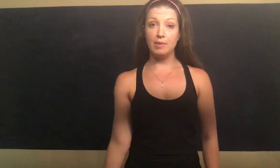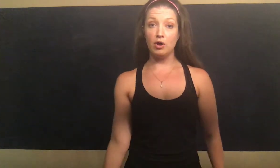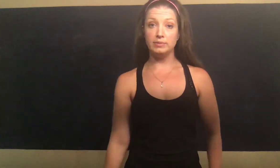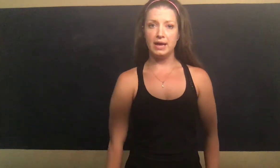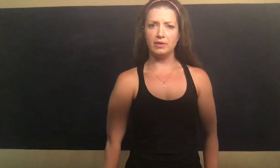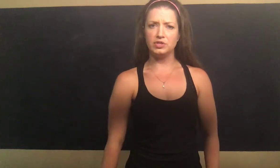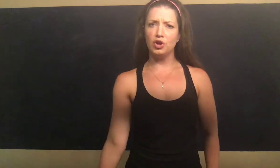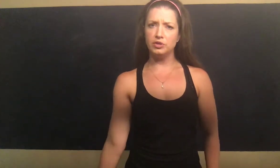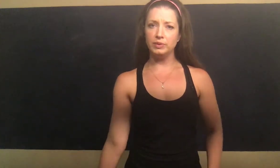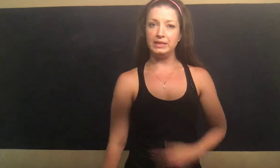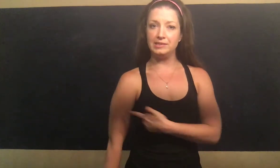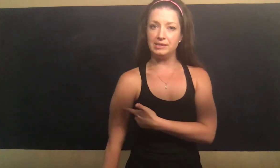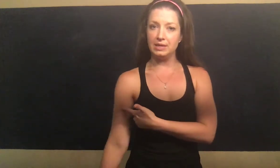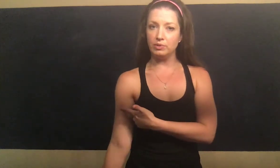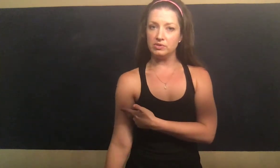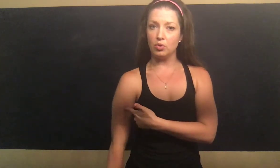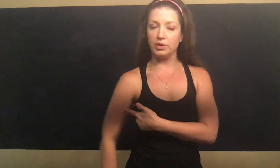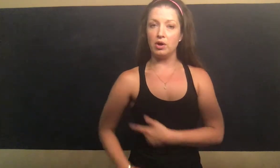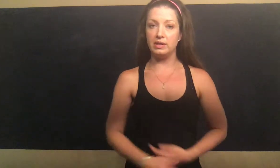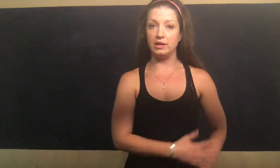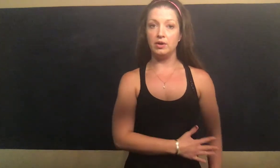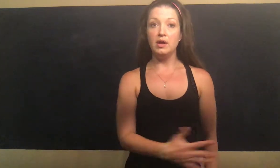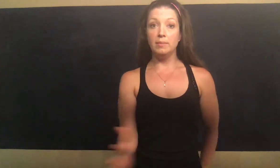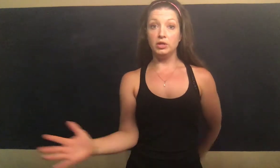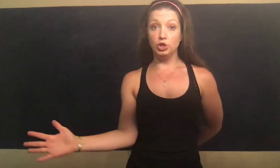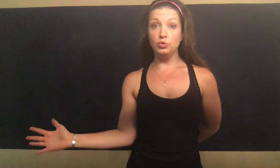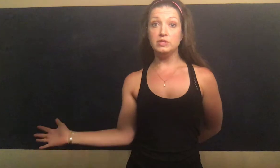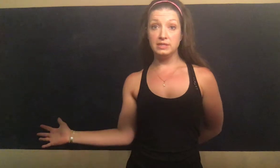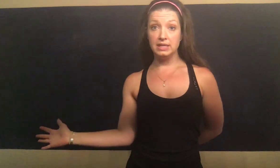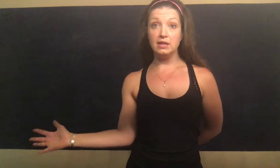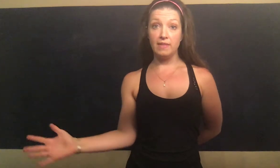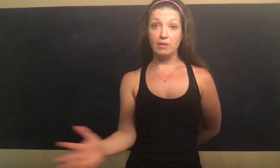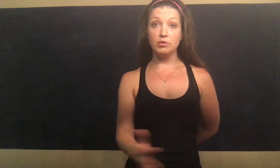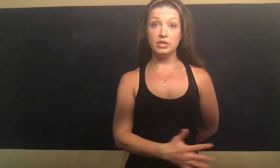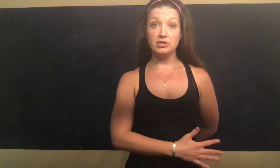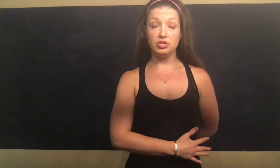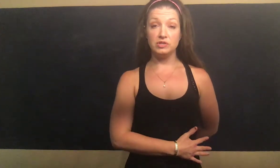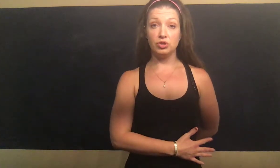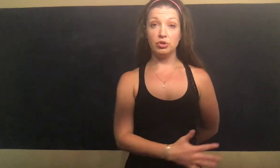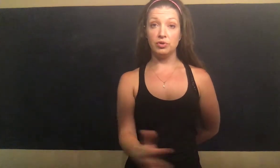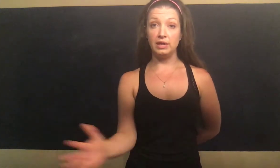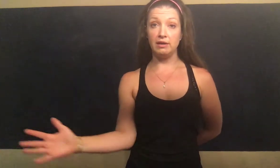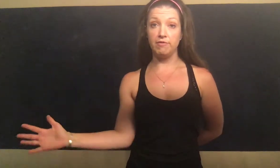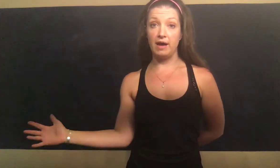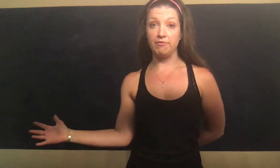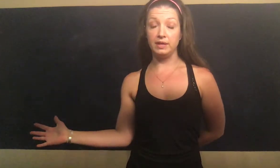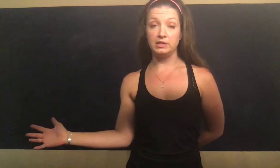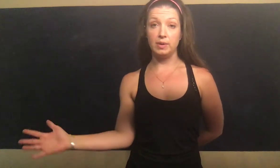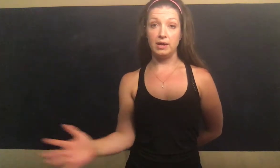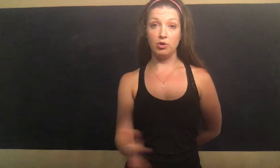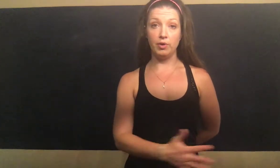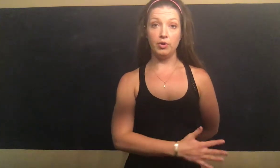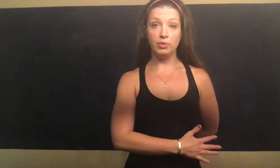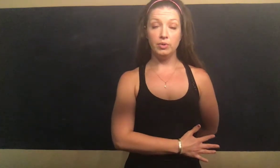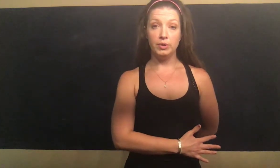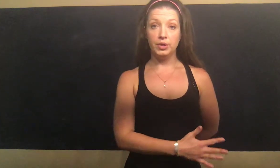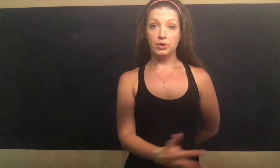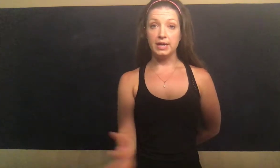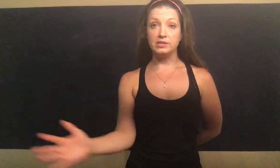my arm down, it's hard to really see what's going on here, but you see that that rotation is occurring if I flex my elbow, okay? So,